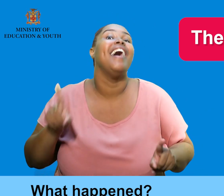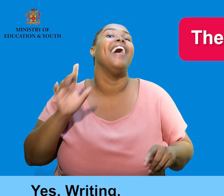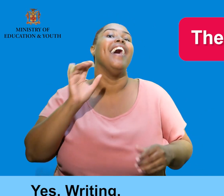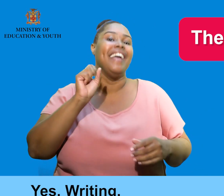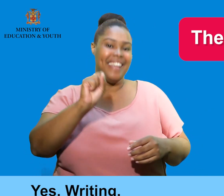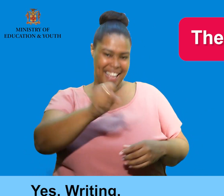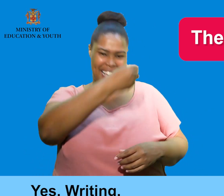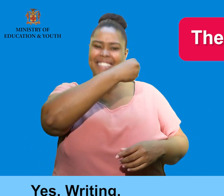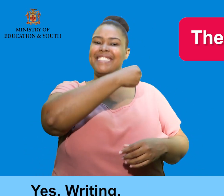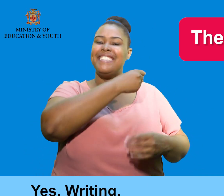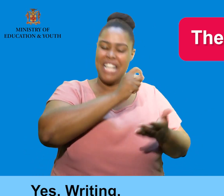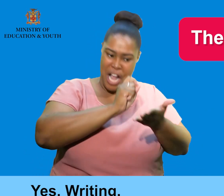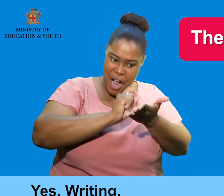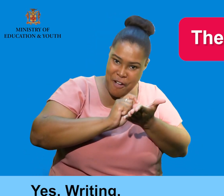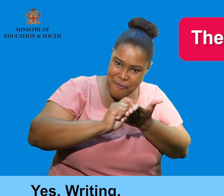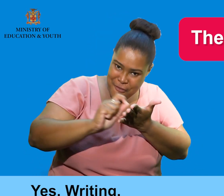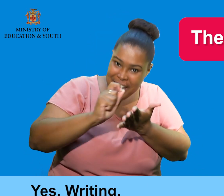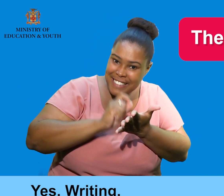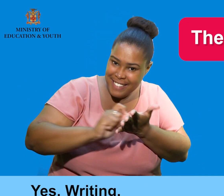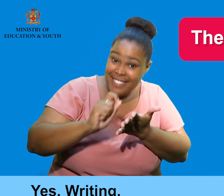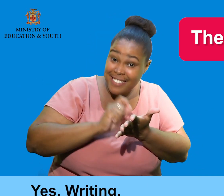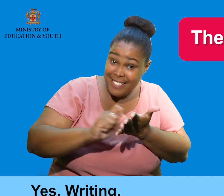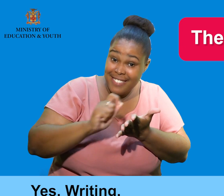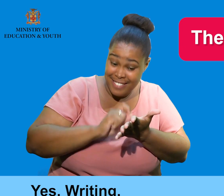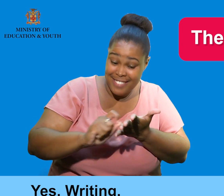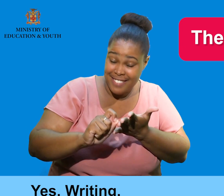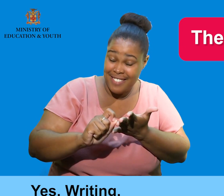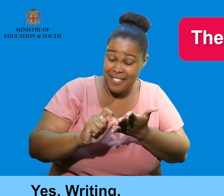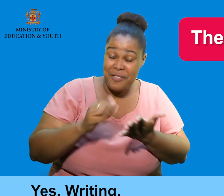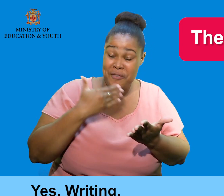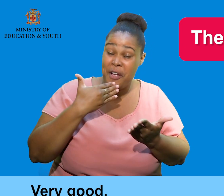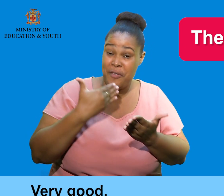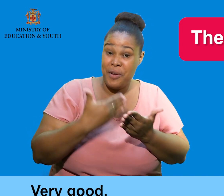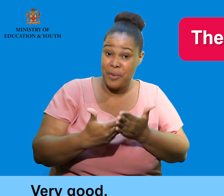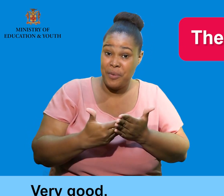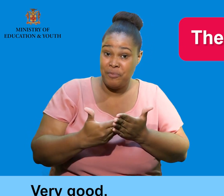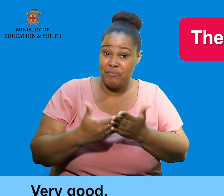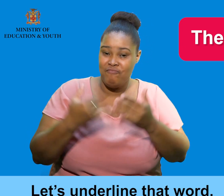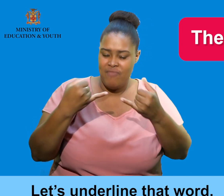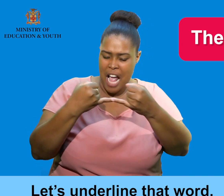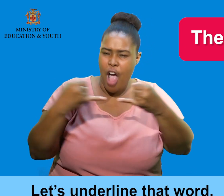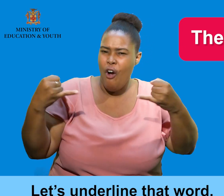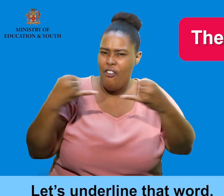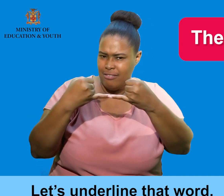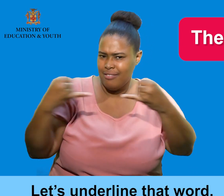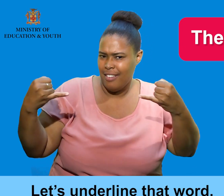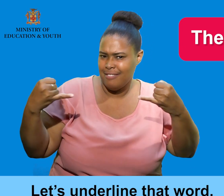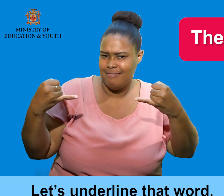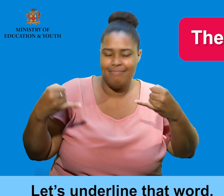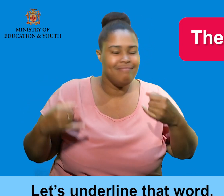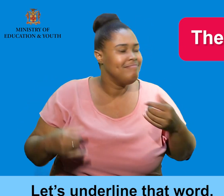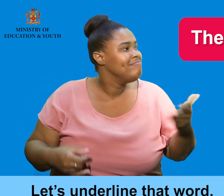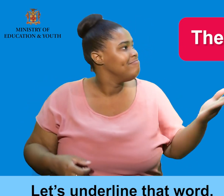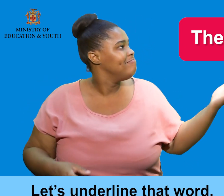Yes, writing. Very good. Let's underline that word.